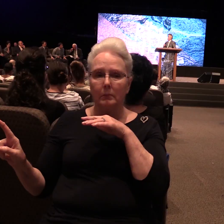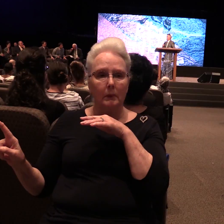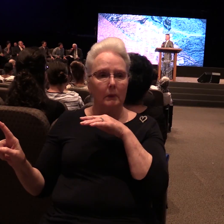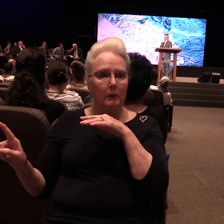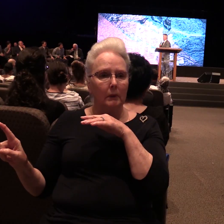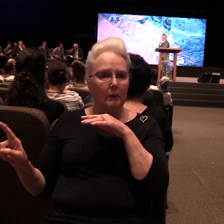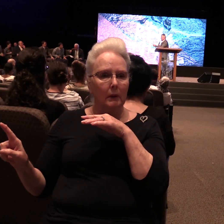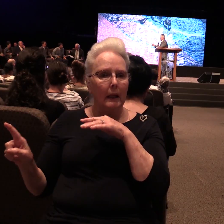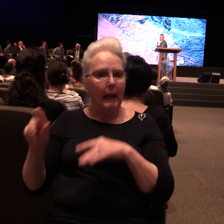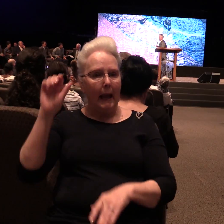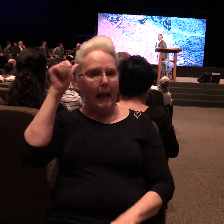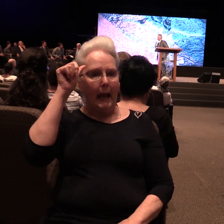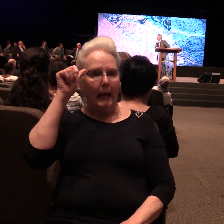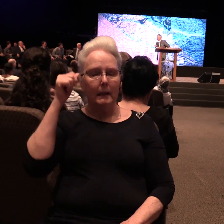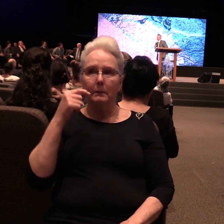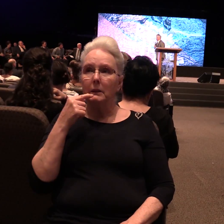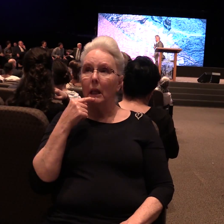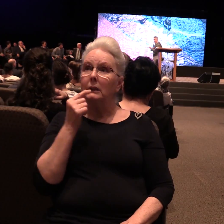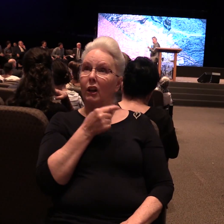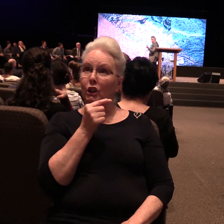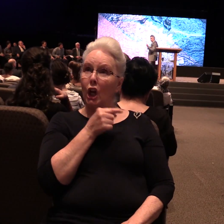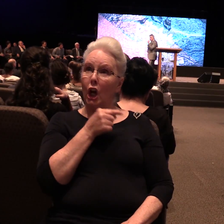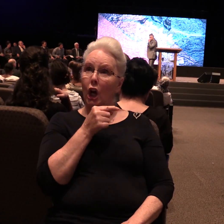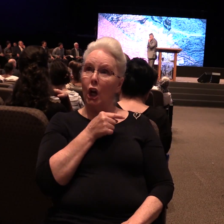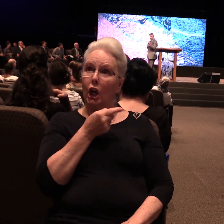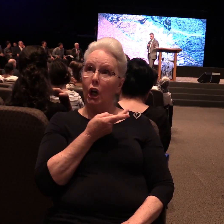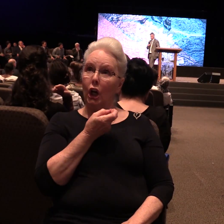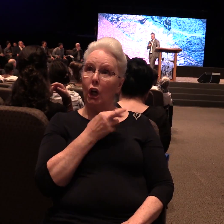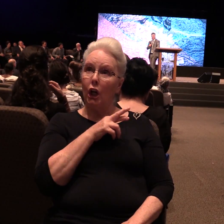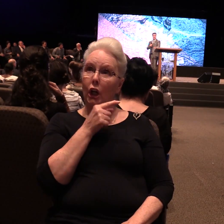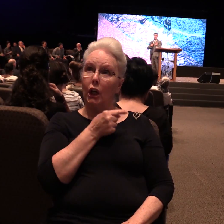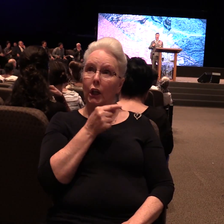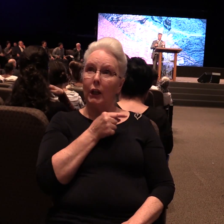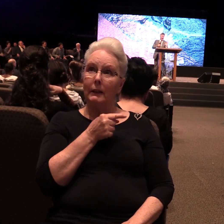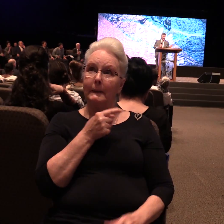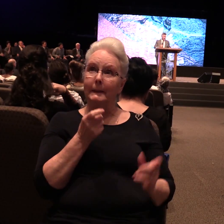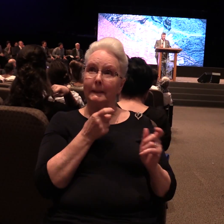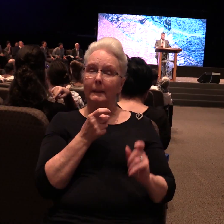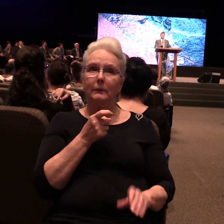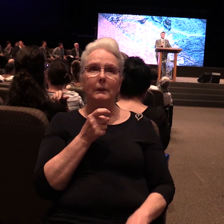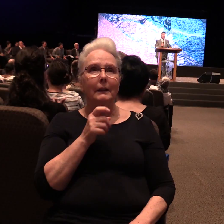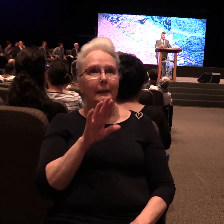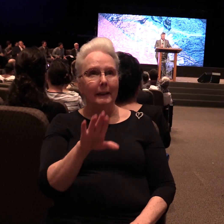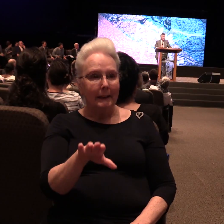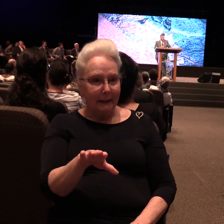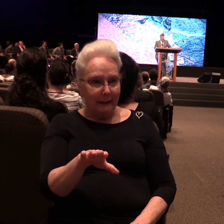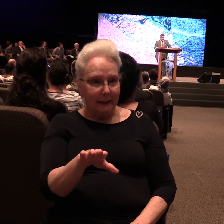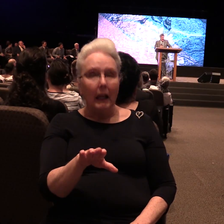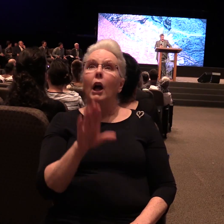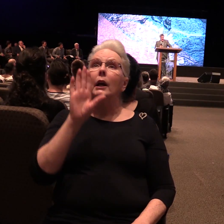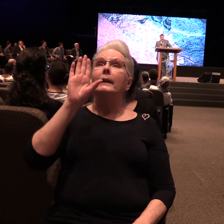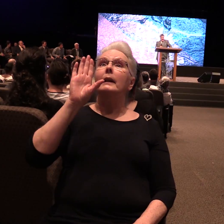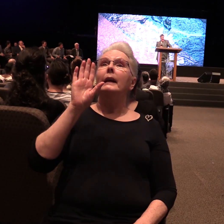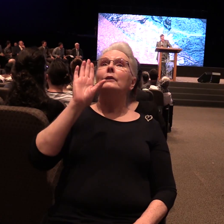Adam is quick to point at Eve. Say, turn! By the way, she was your idea.